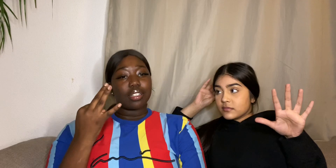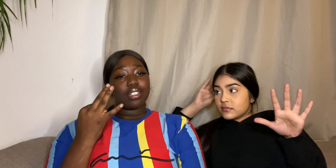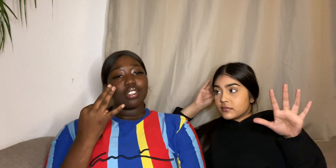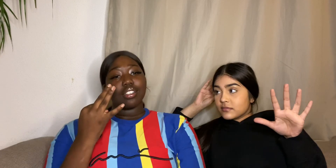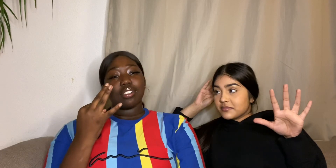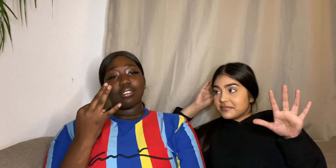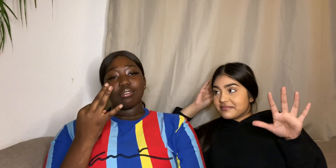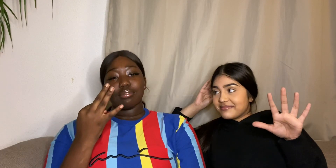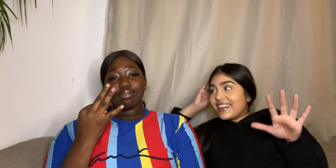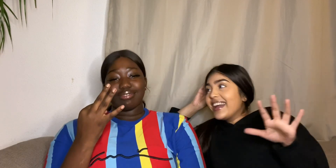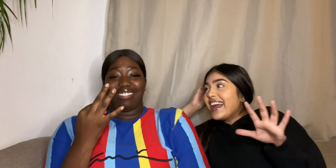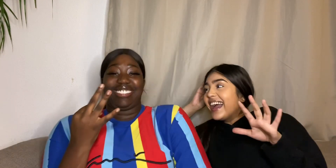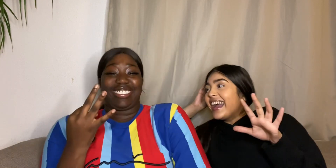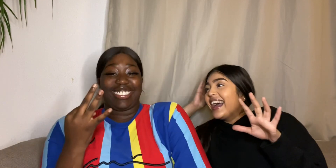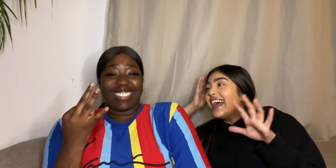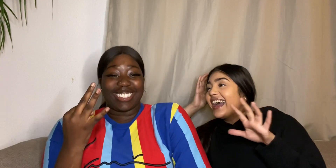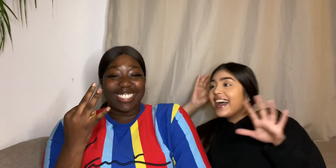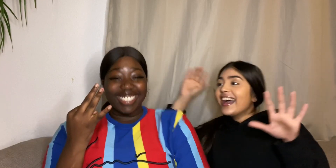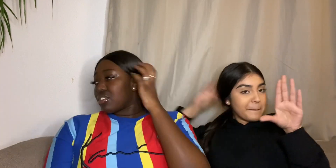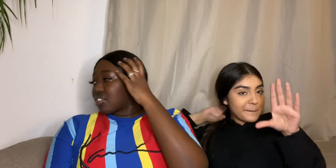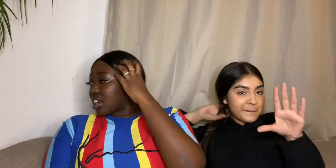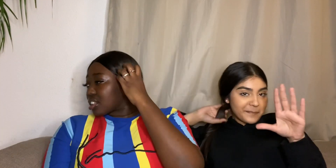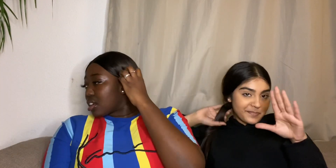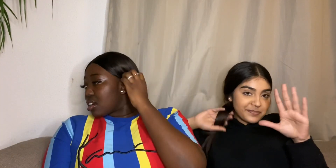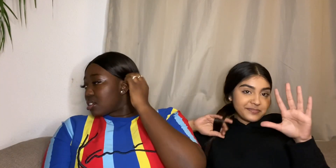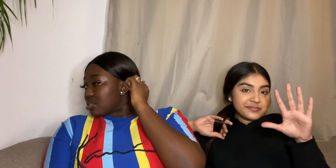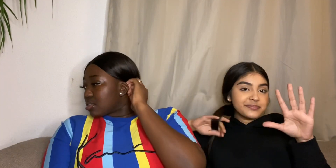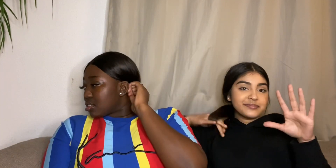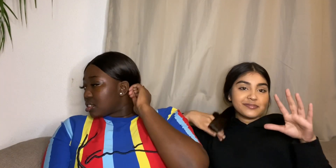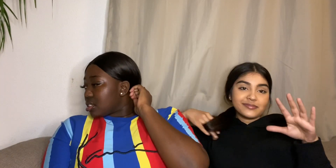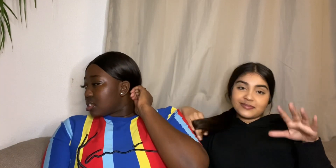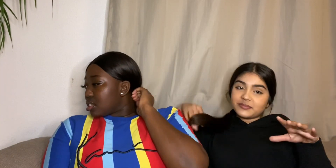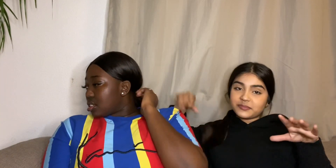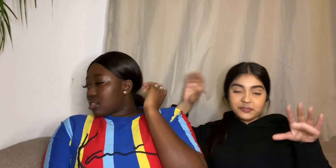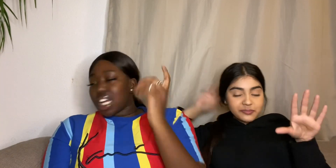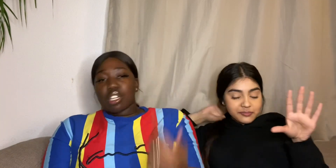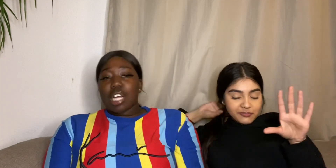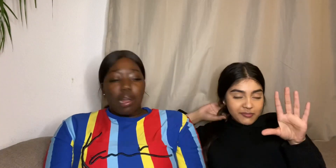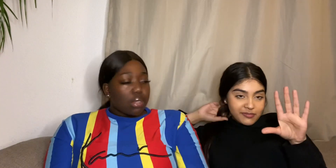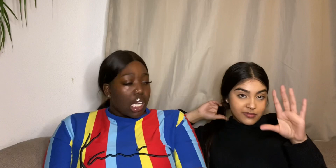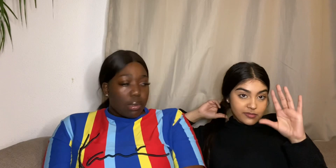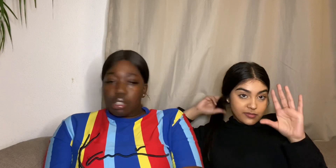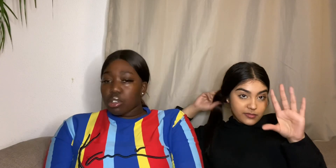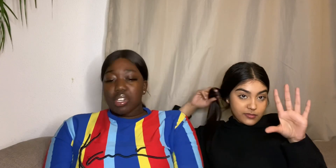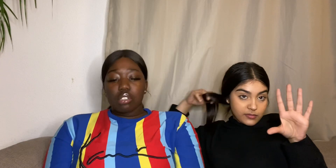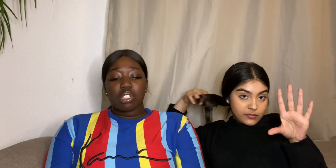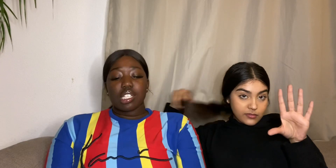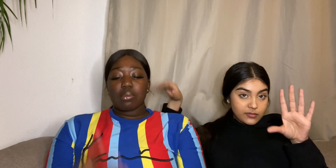I'm not agreeing to this man